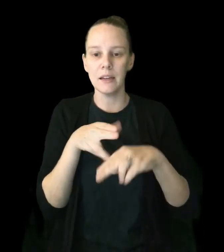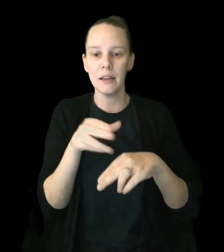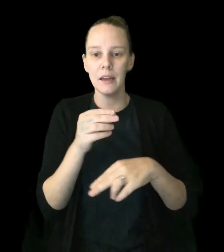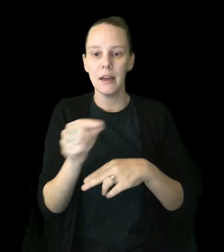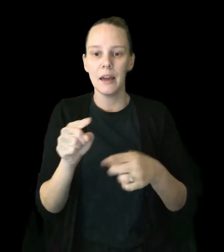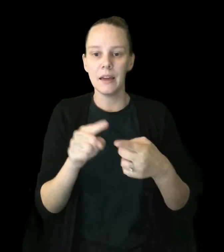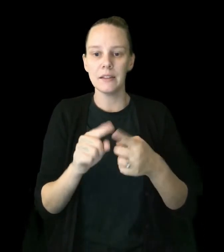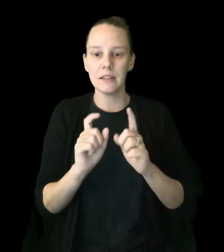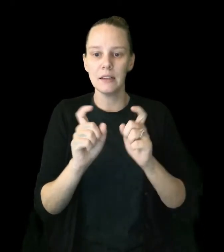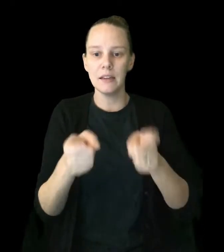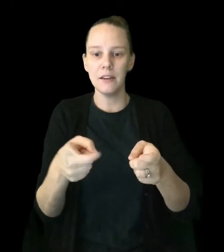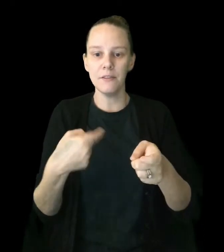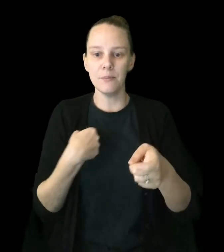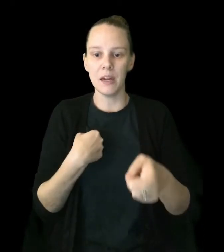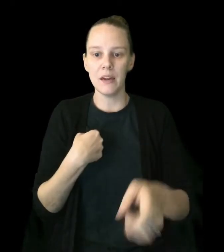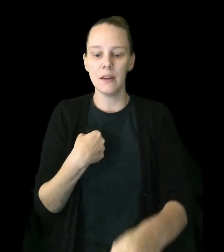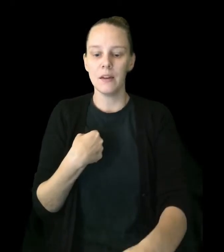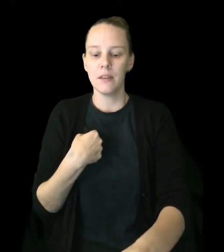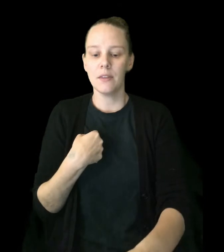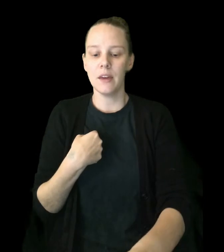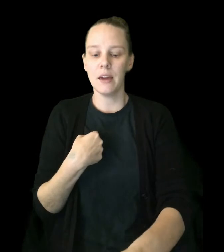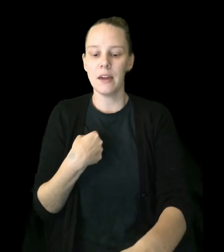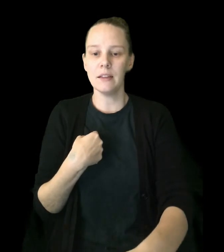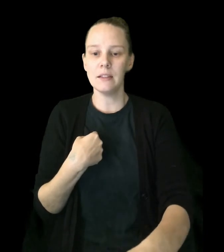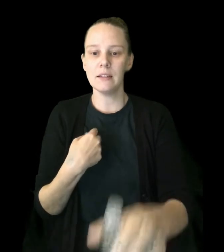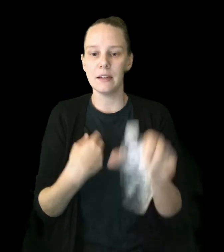and to give me the hand sanitizer.